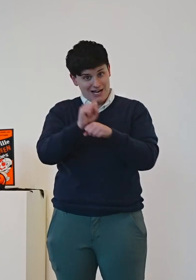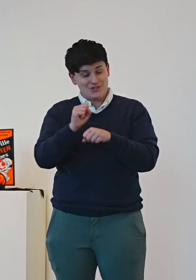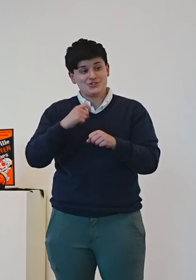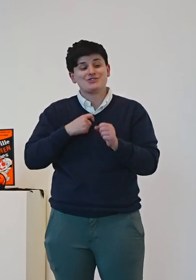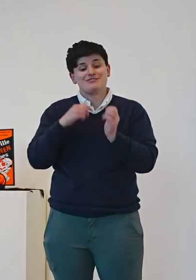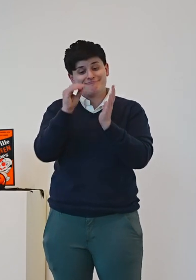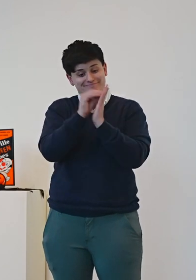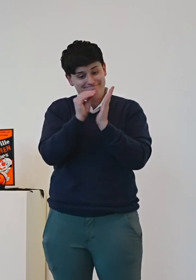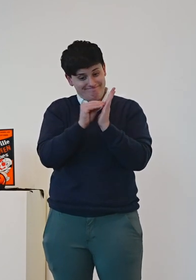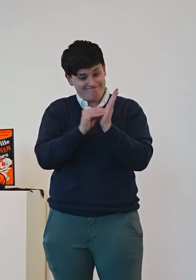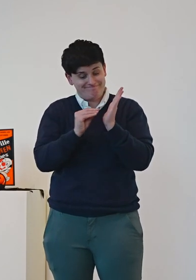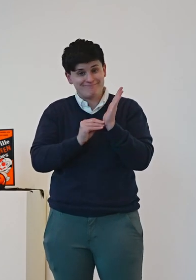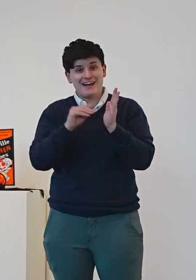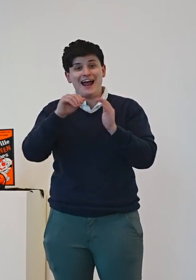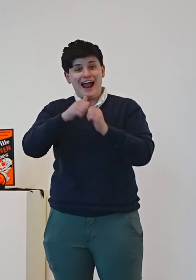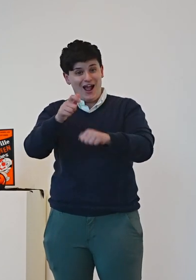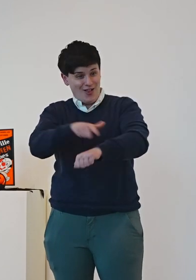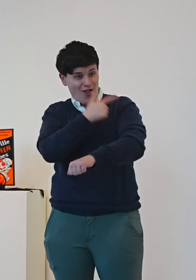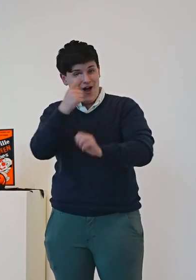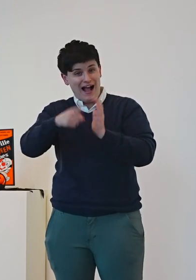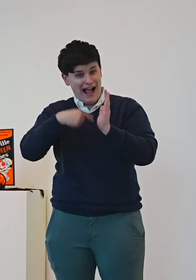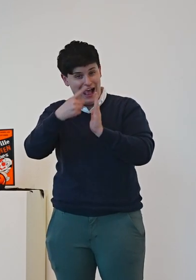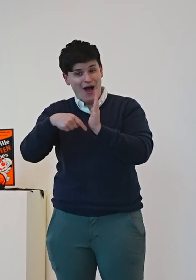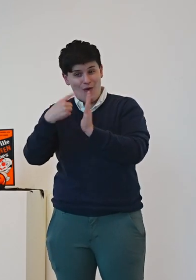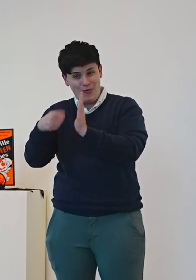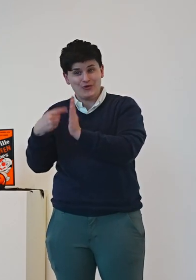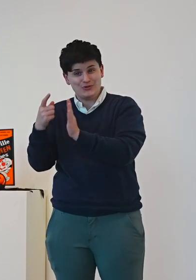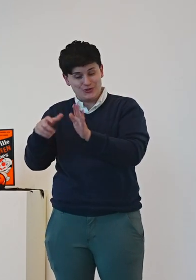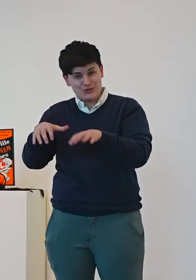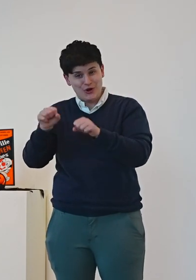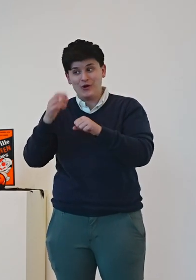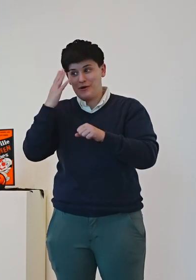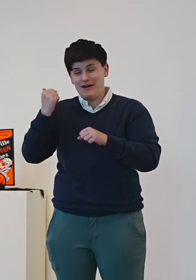the hours because people ask me that all the time